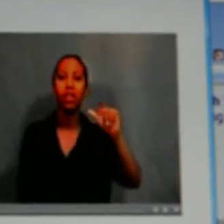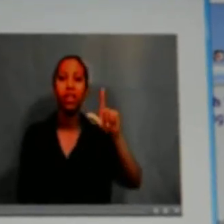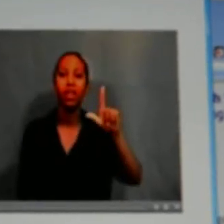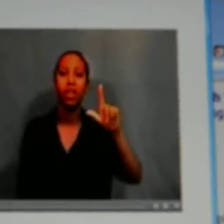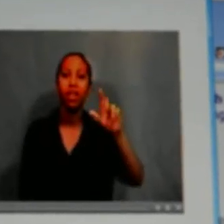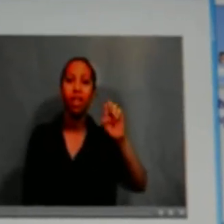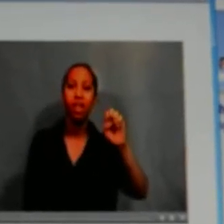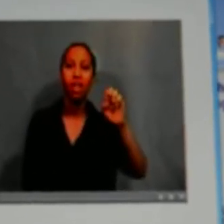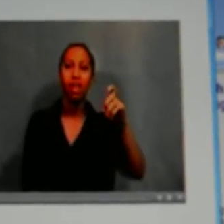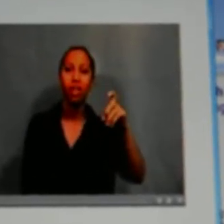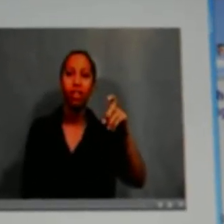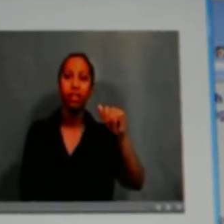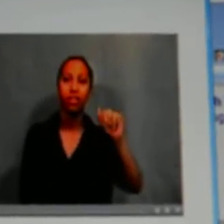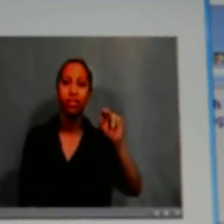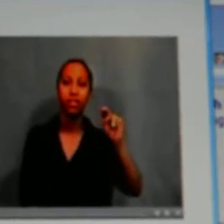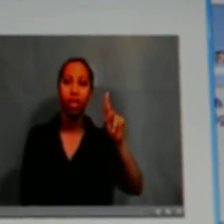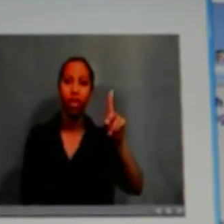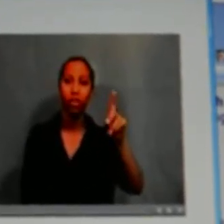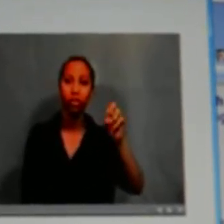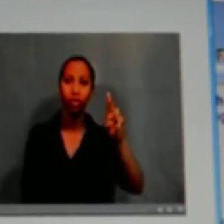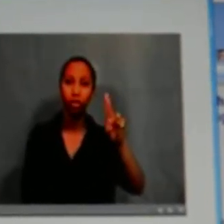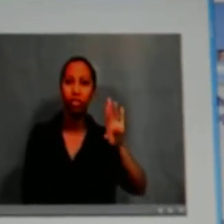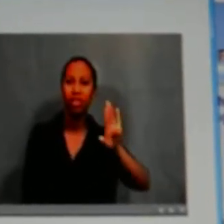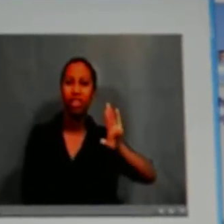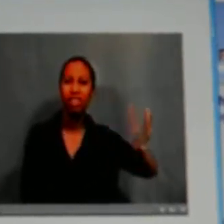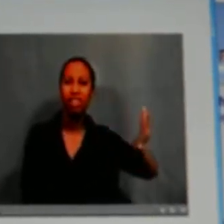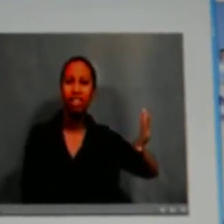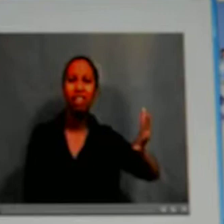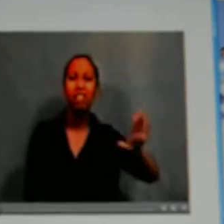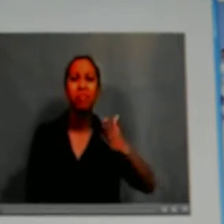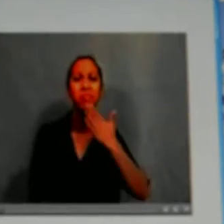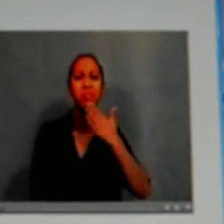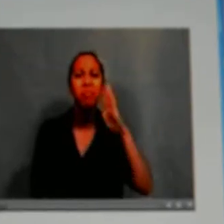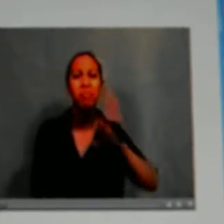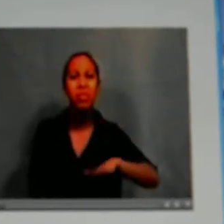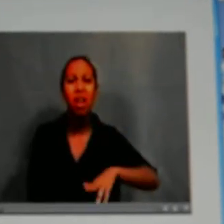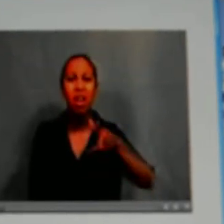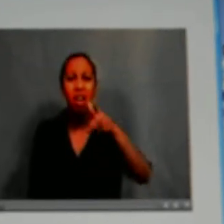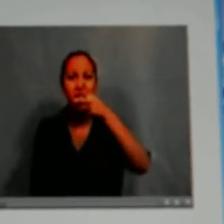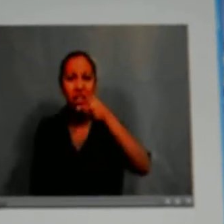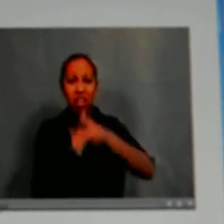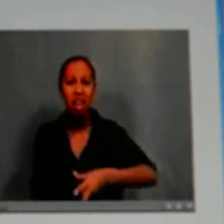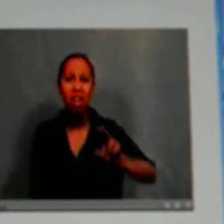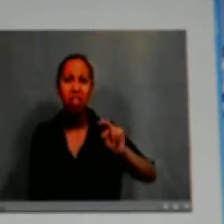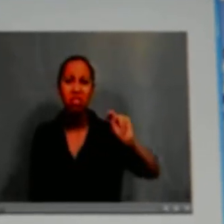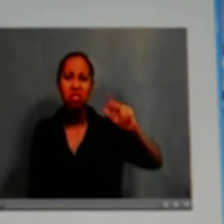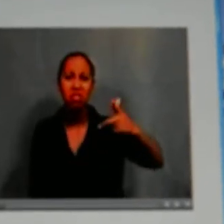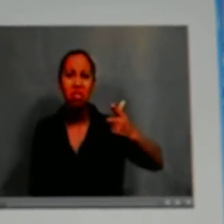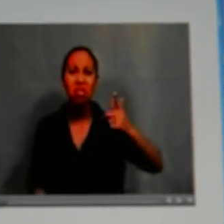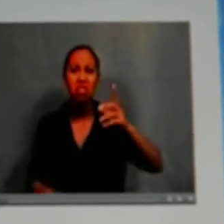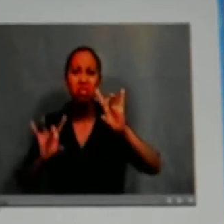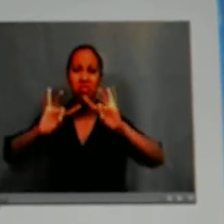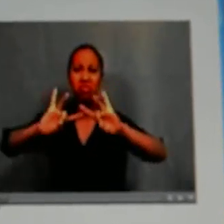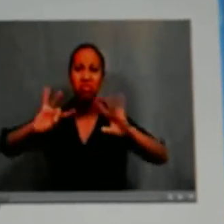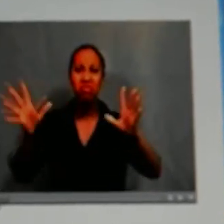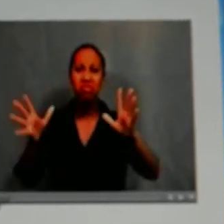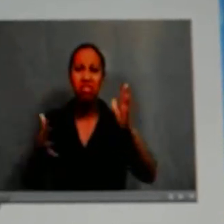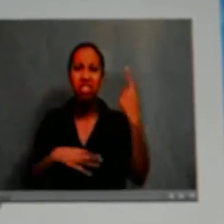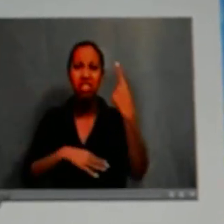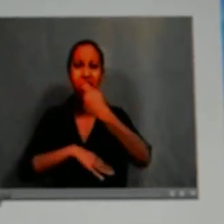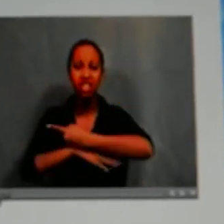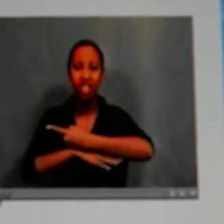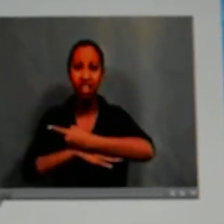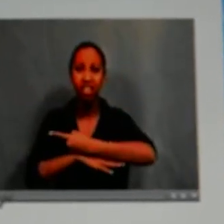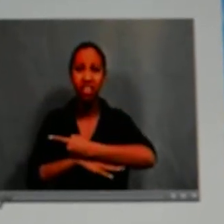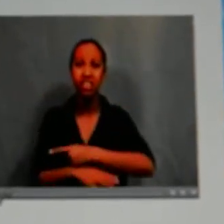The story is called Alexander's Bad, Lousy, No-Good,